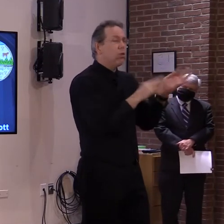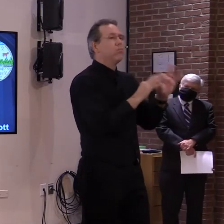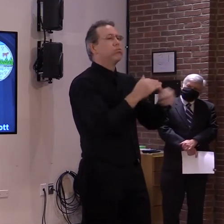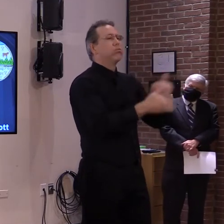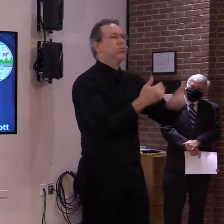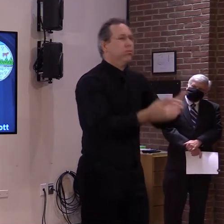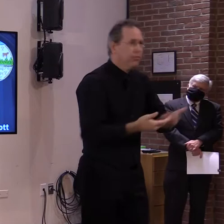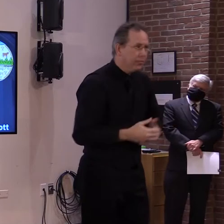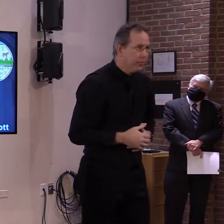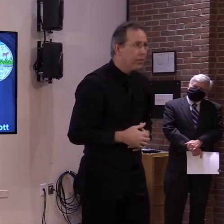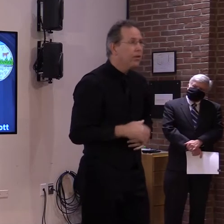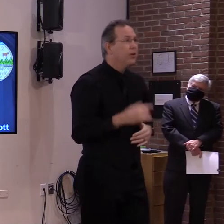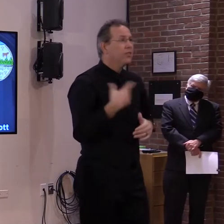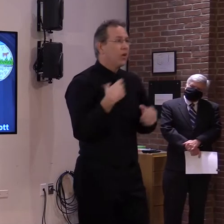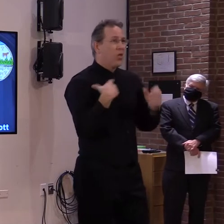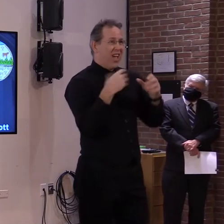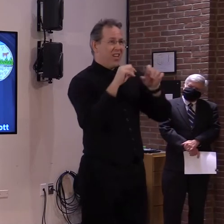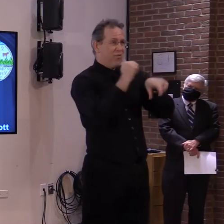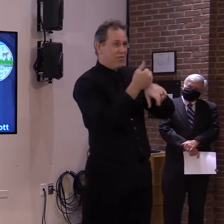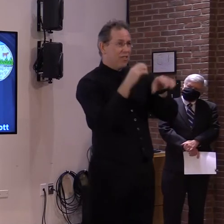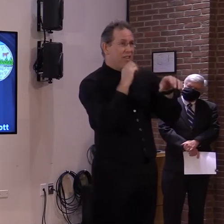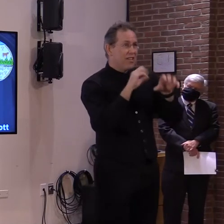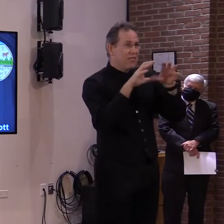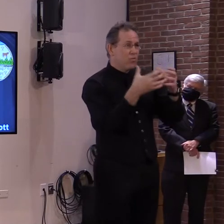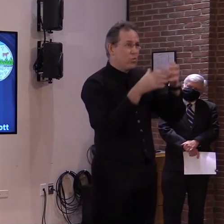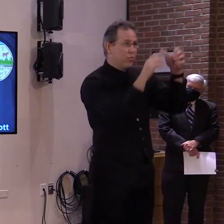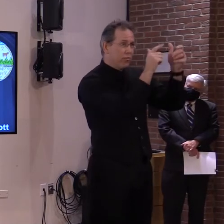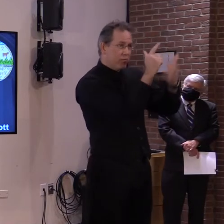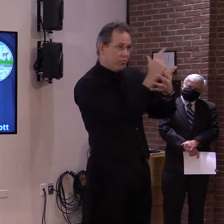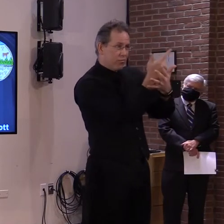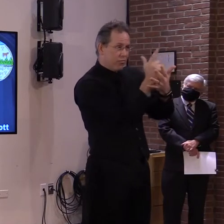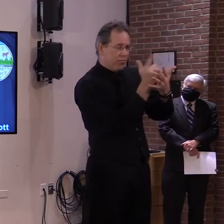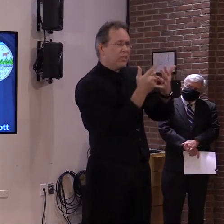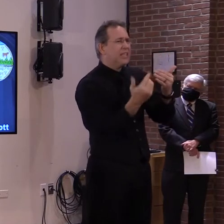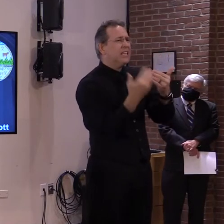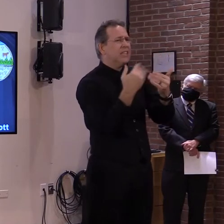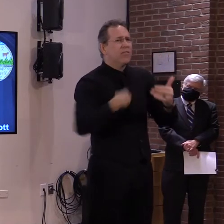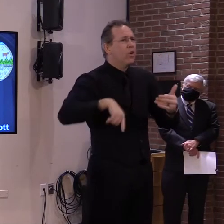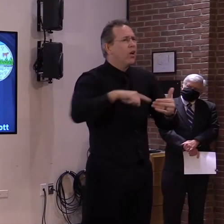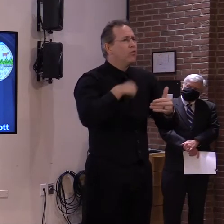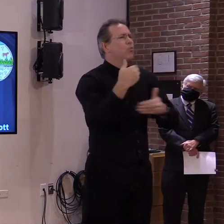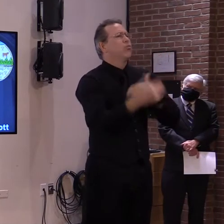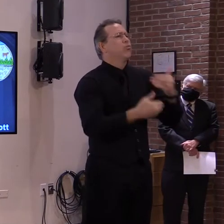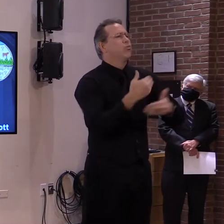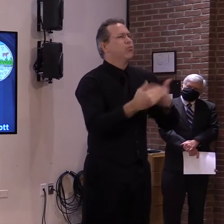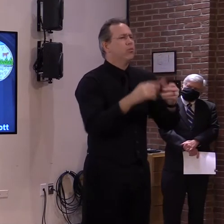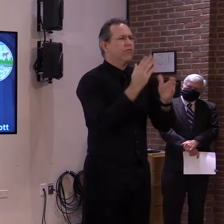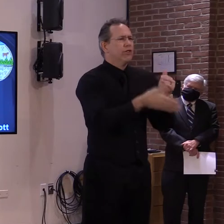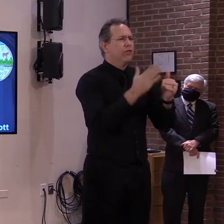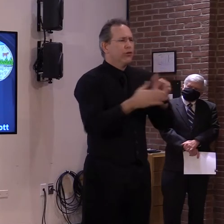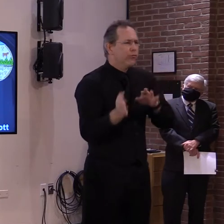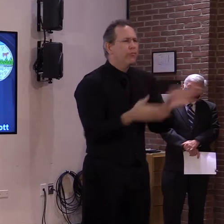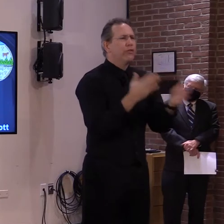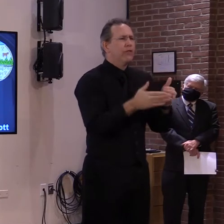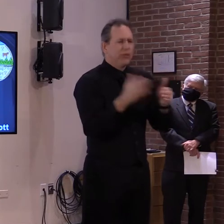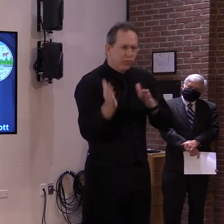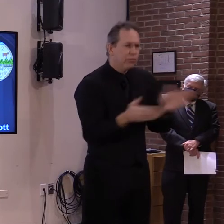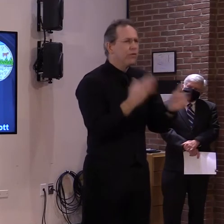and easiest to understand as well as the most efficient and effective way to vaccinate